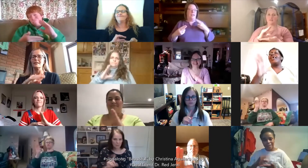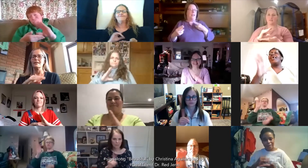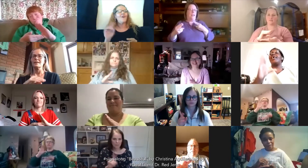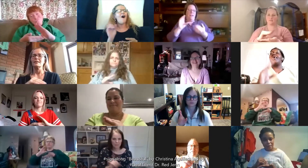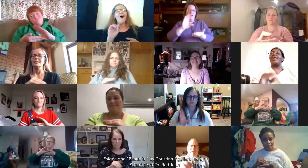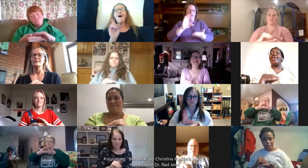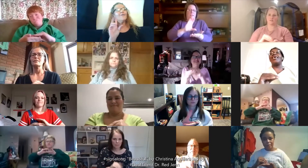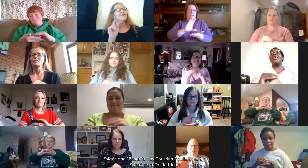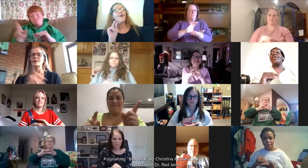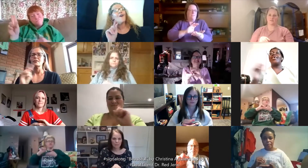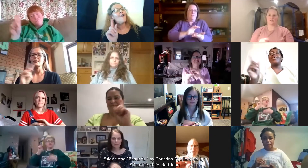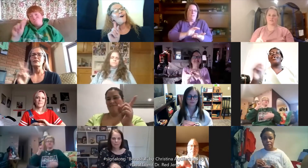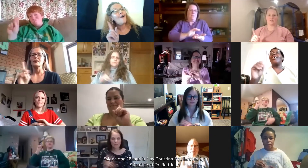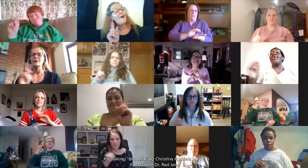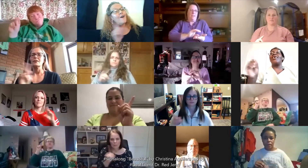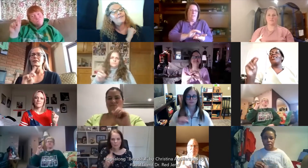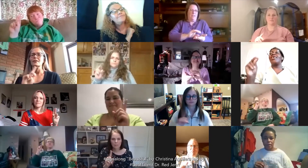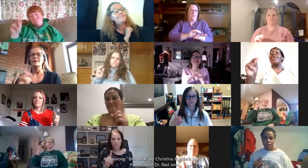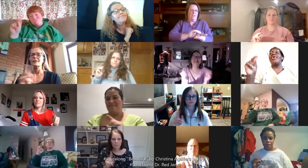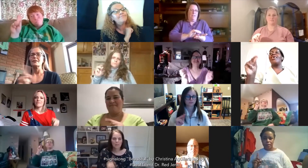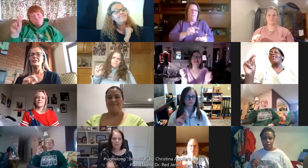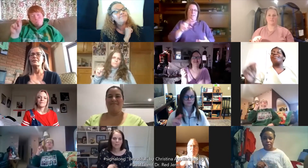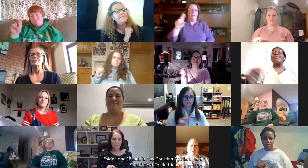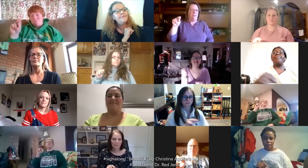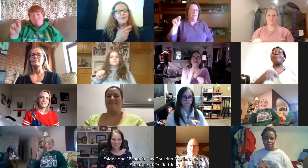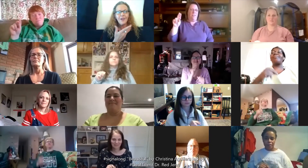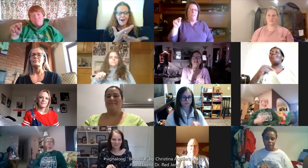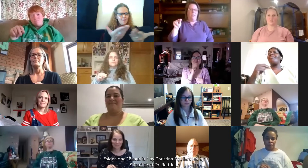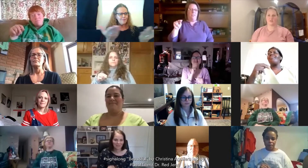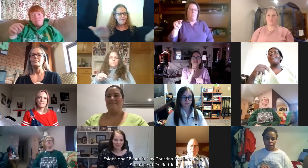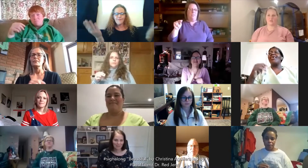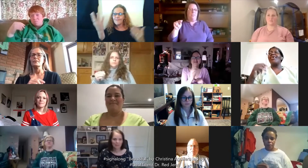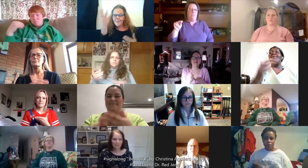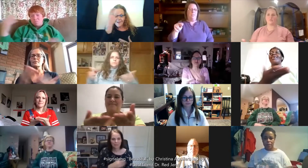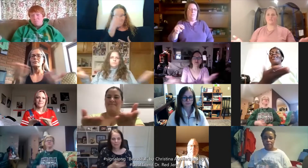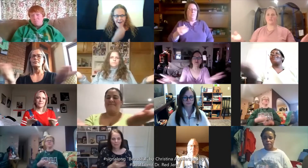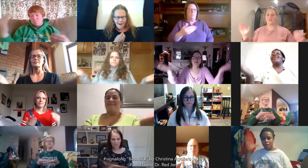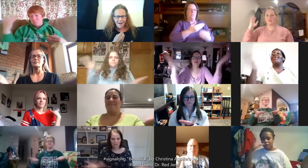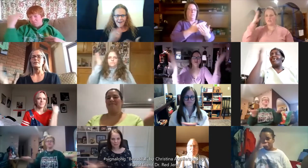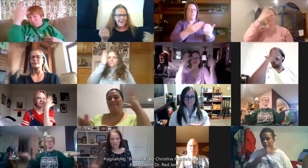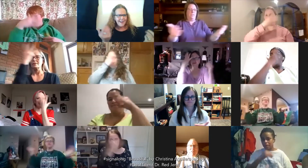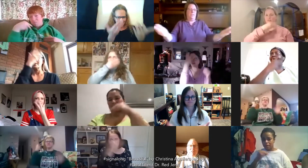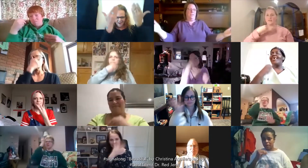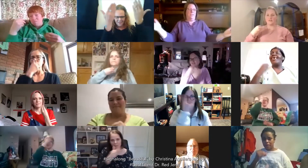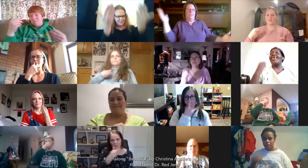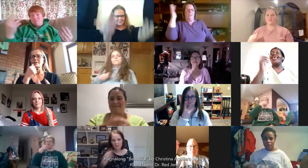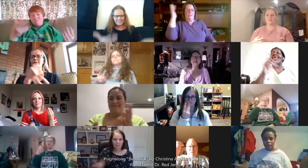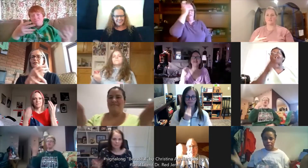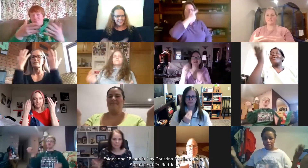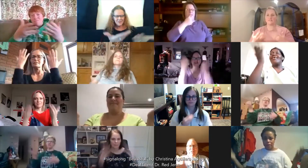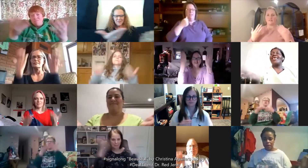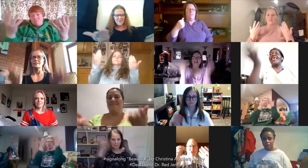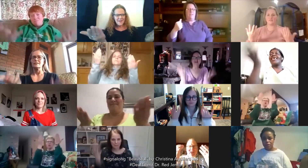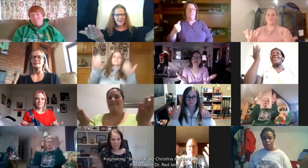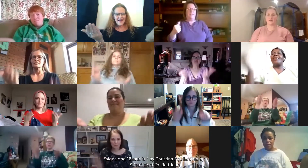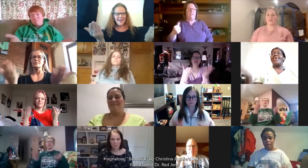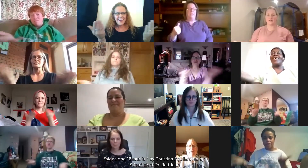oh, no, so don't down Oh, every single way,